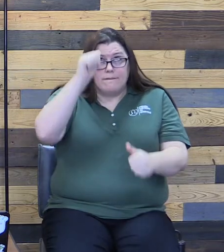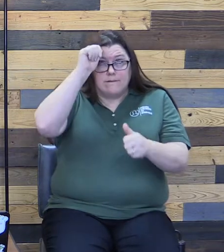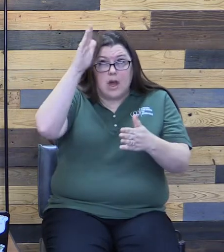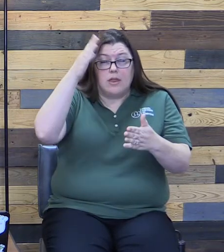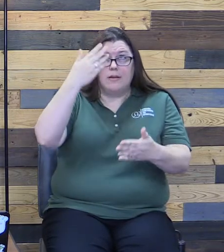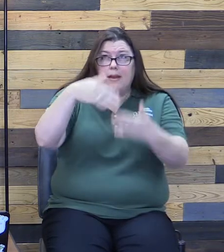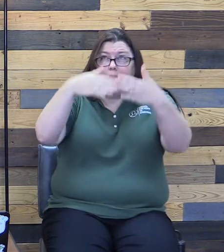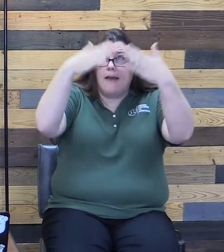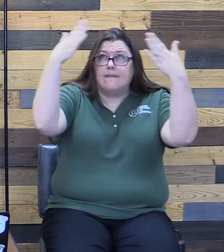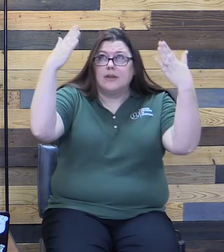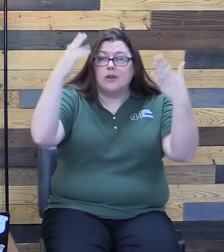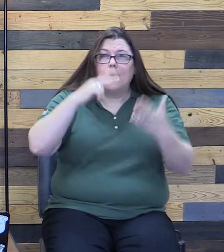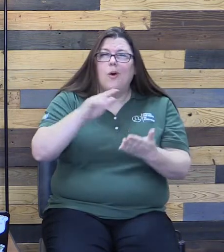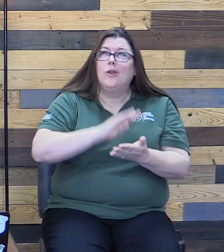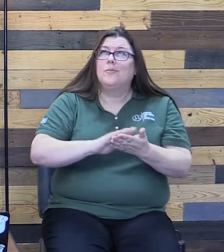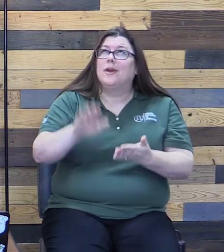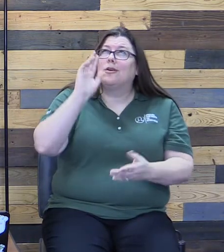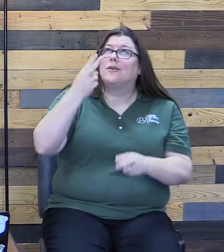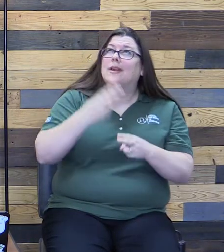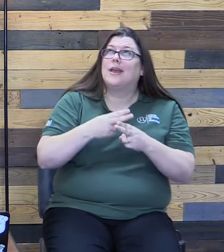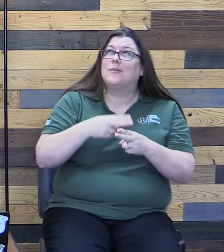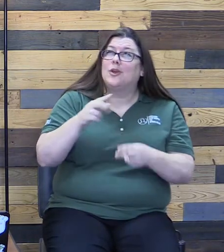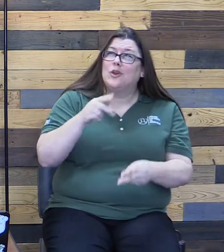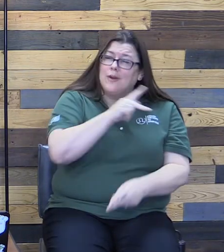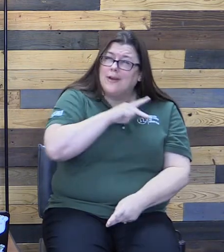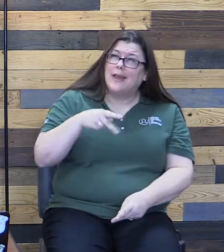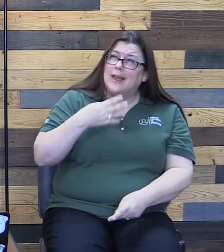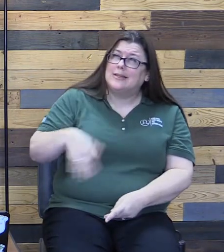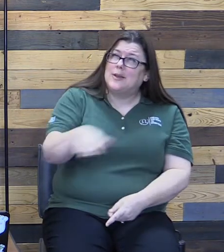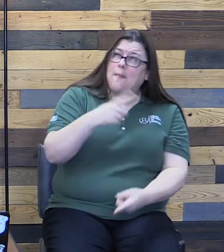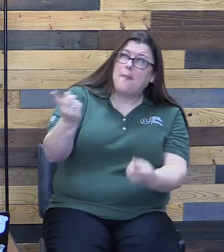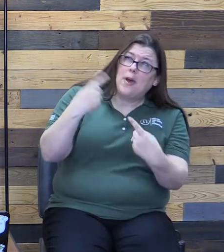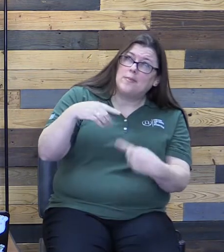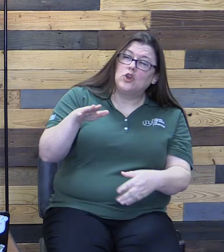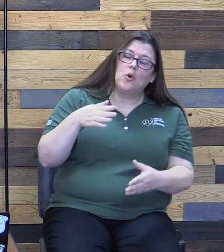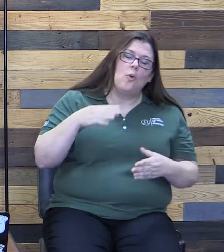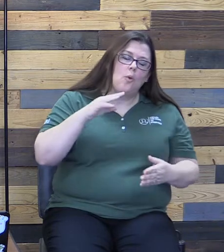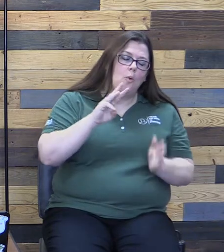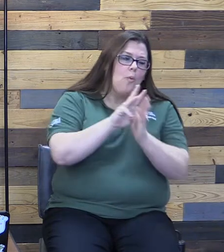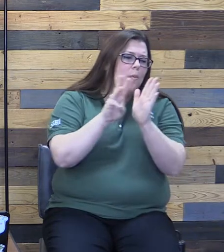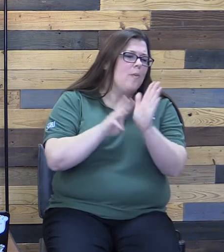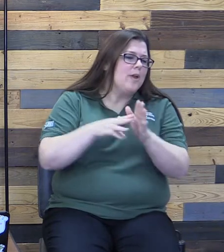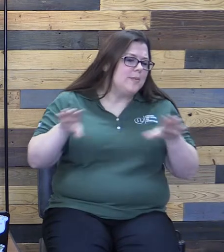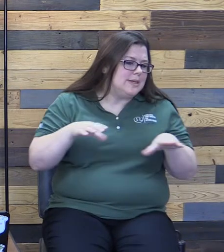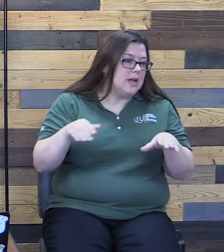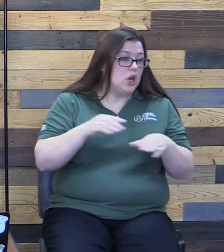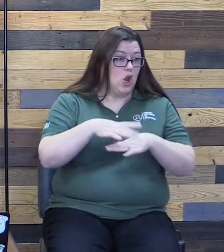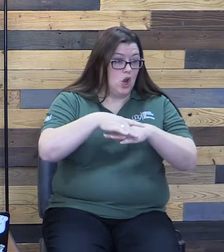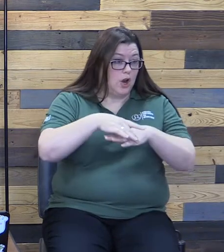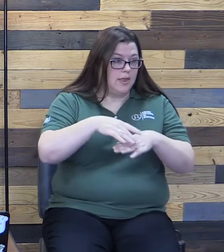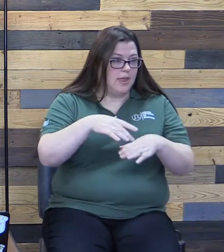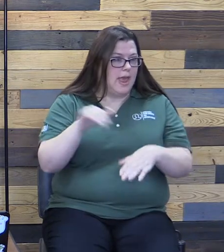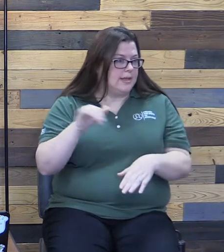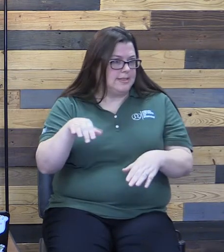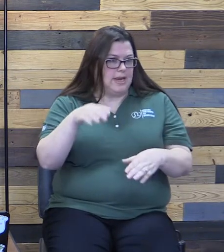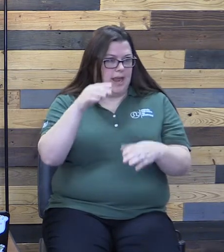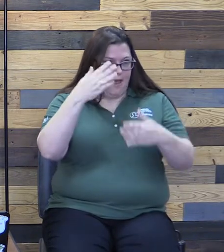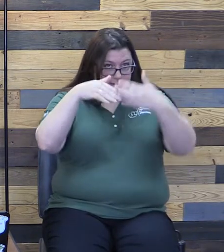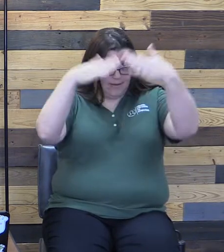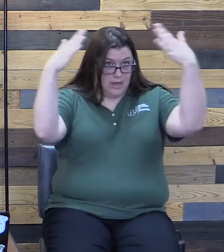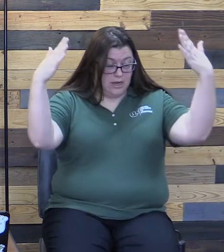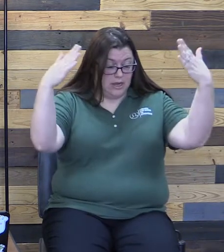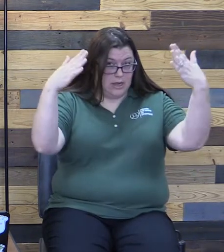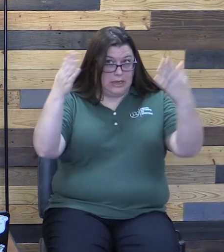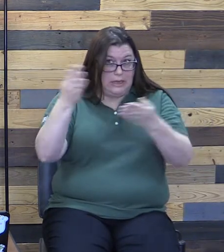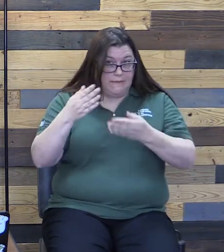holy be your name. Your kingdom come, your will be done, on earth as it is in heaven. Give us this day our